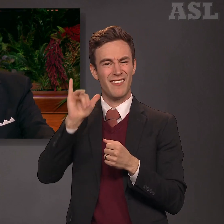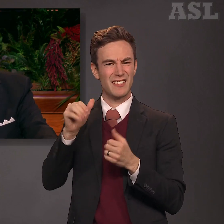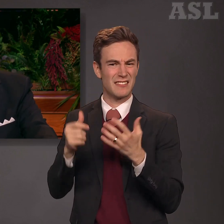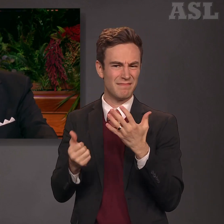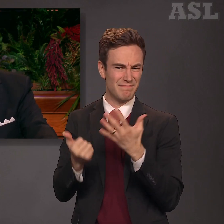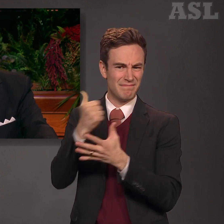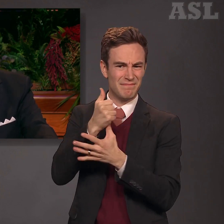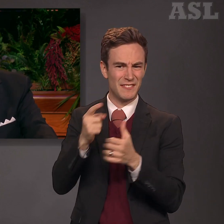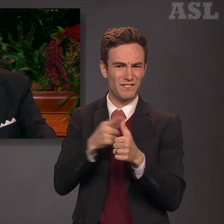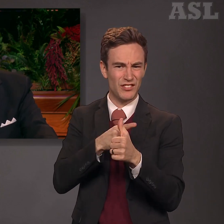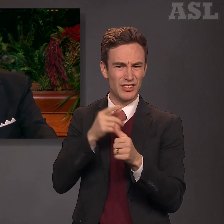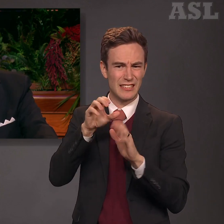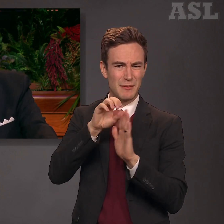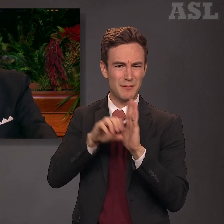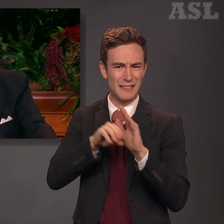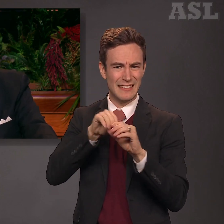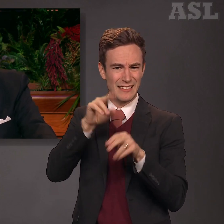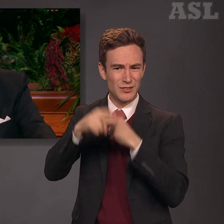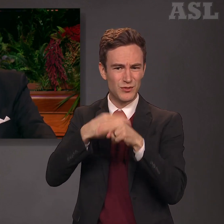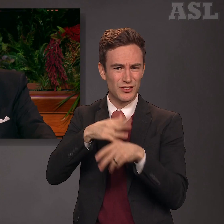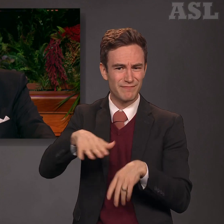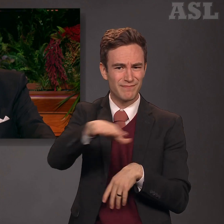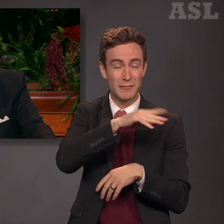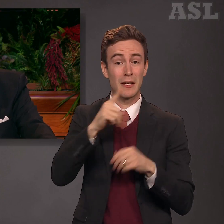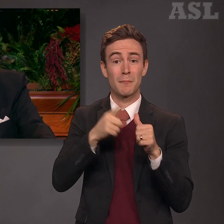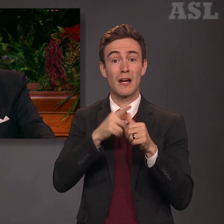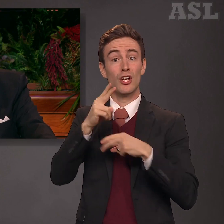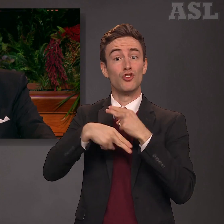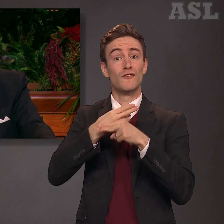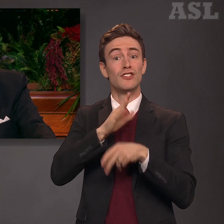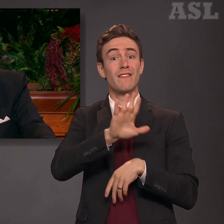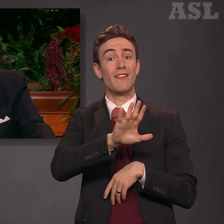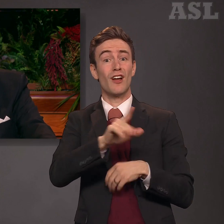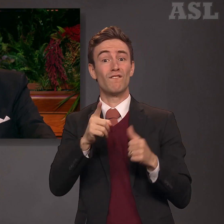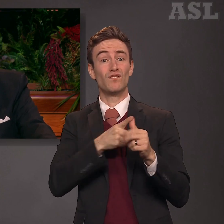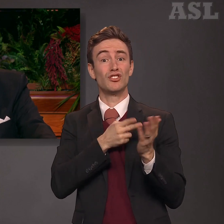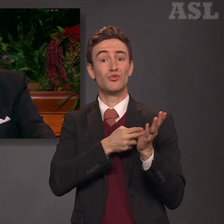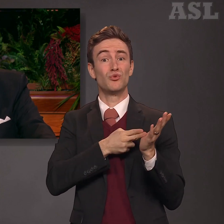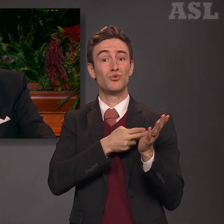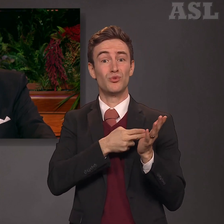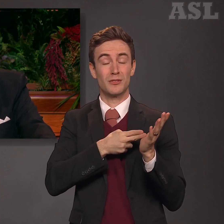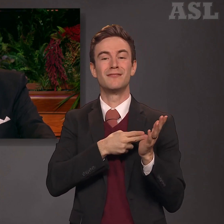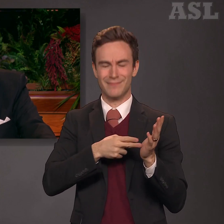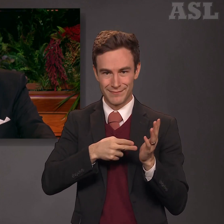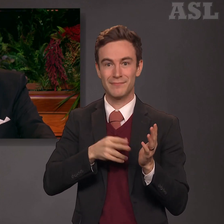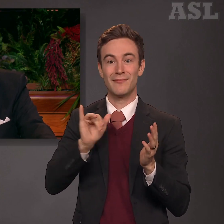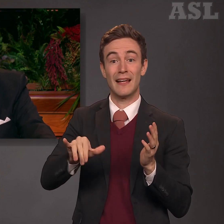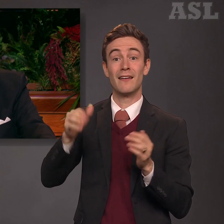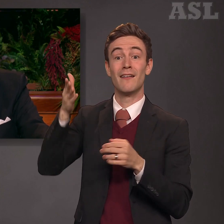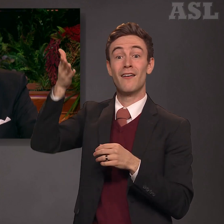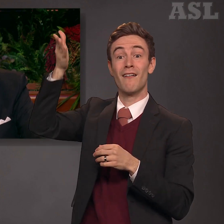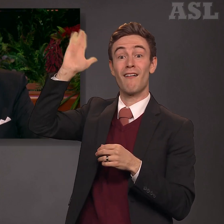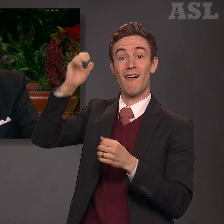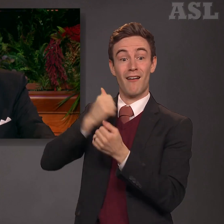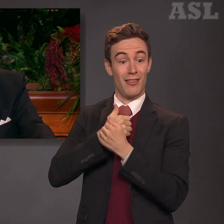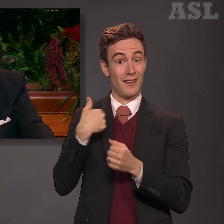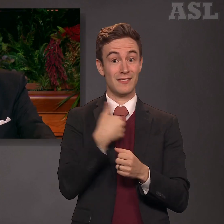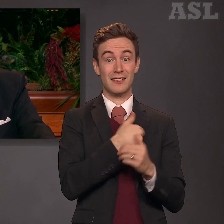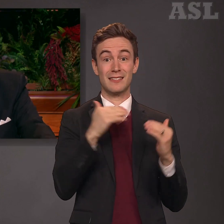But the first great truth in the universe is that God loves us exactly that way